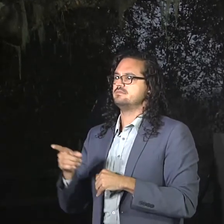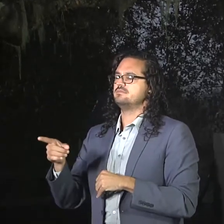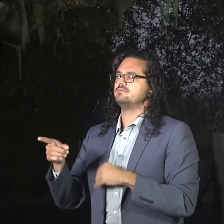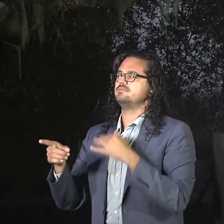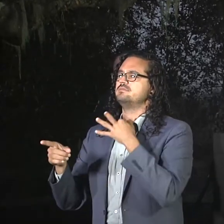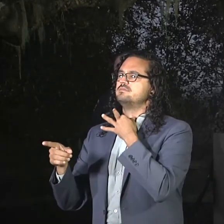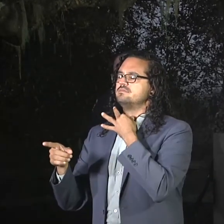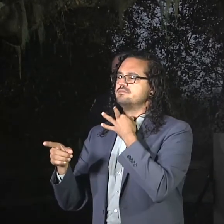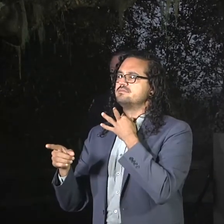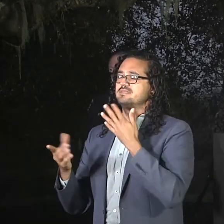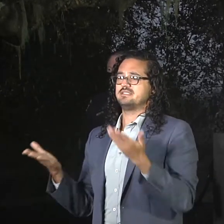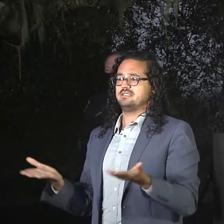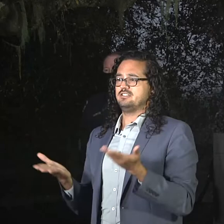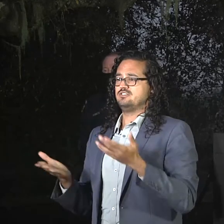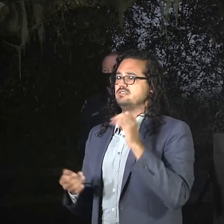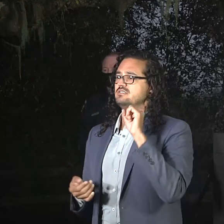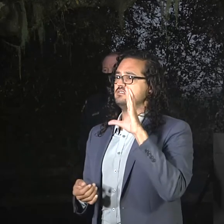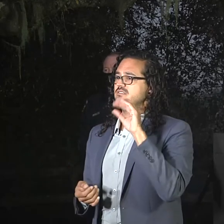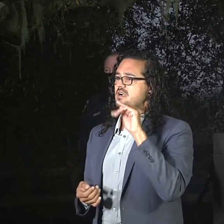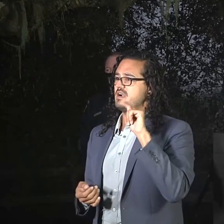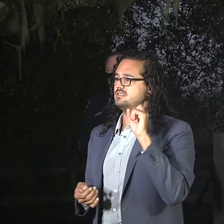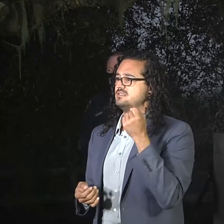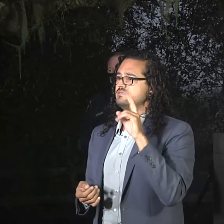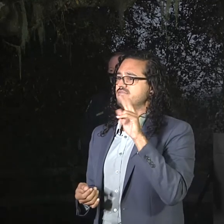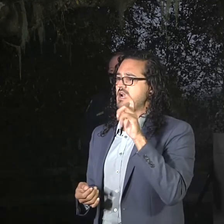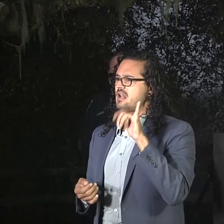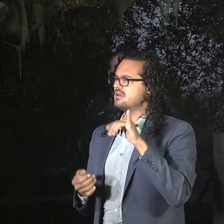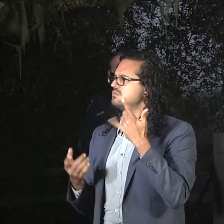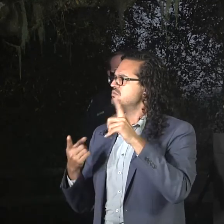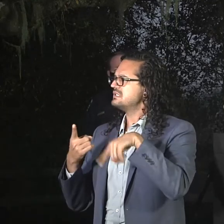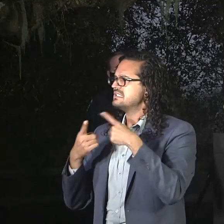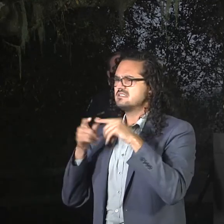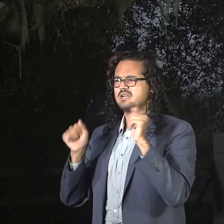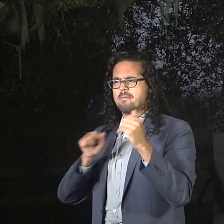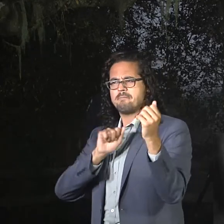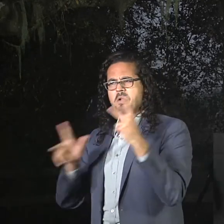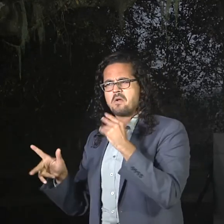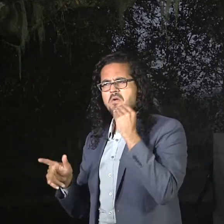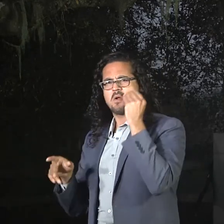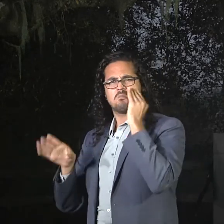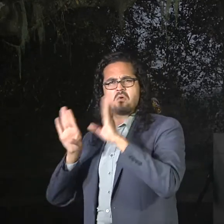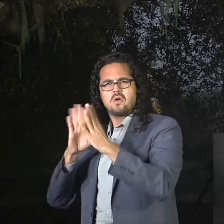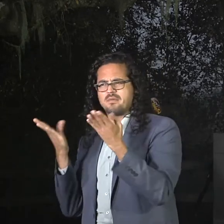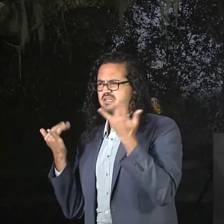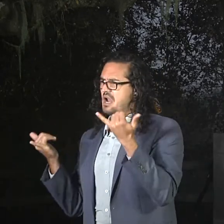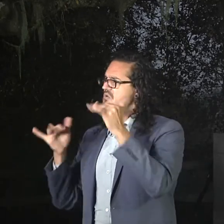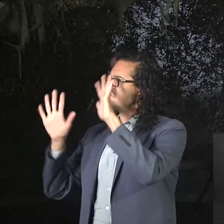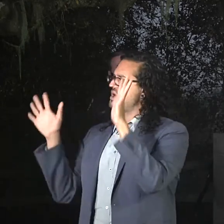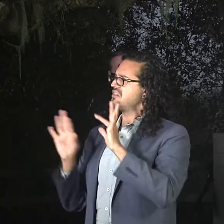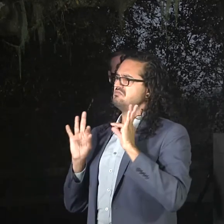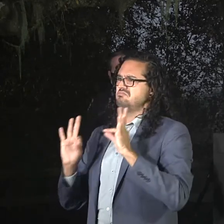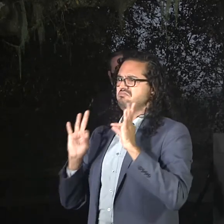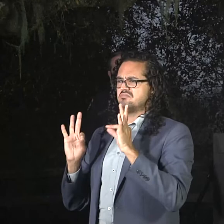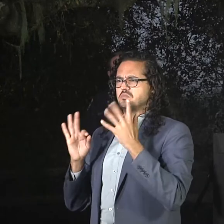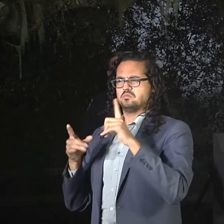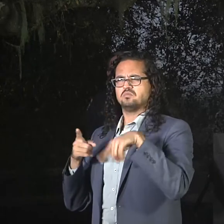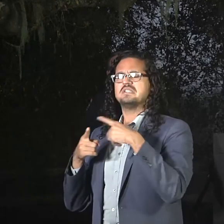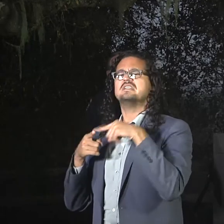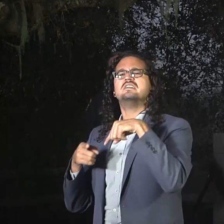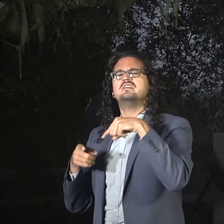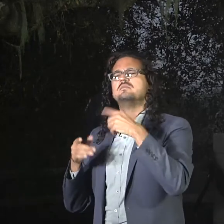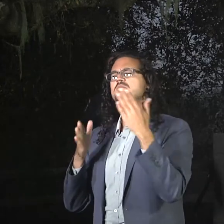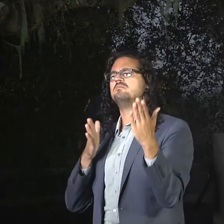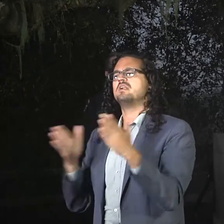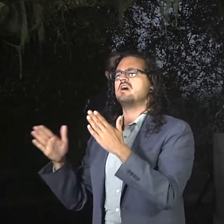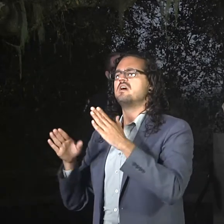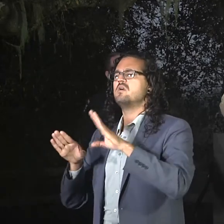repopulated, when they may be able to come back in? Sure. question is related to when Scotts Valley might see repopulation. I don't know